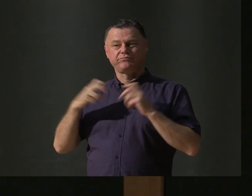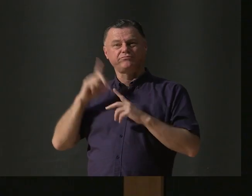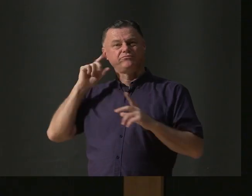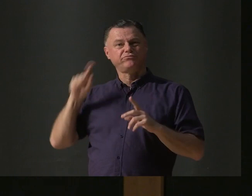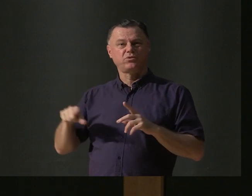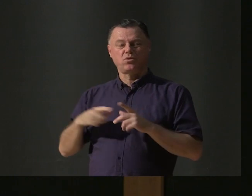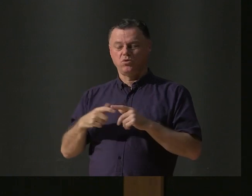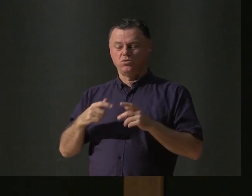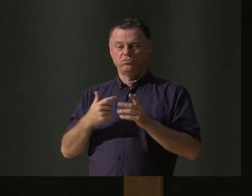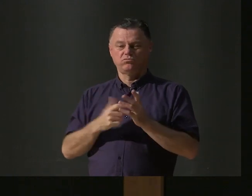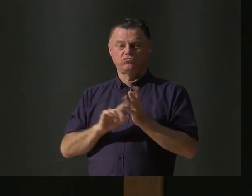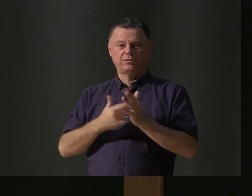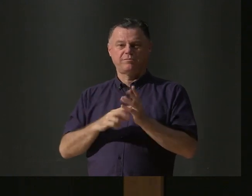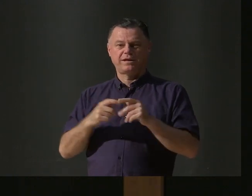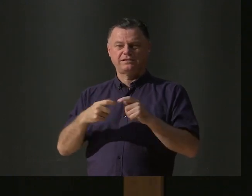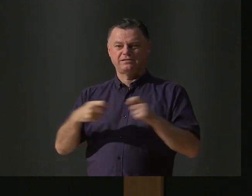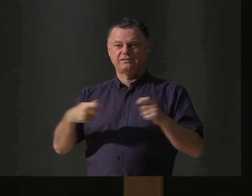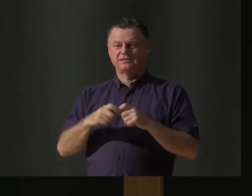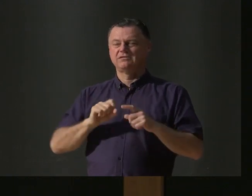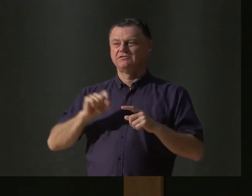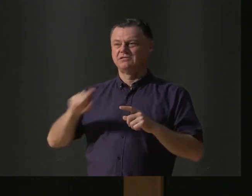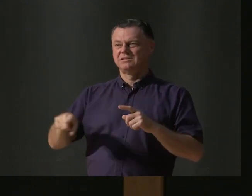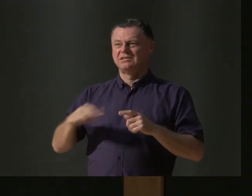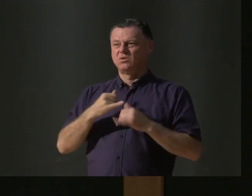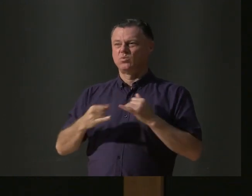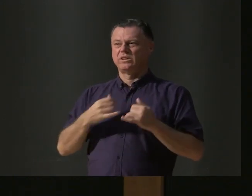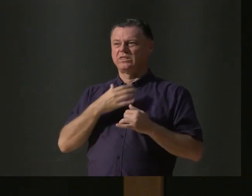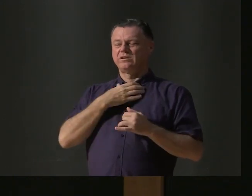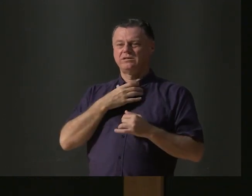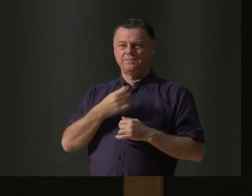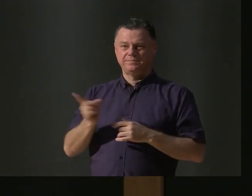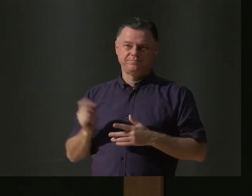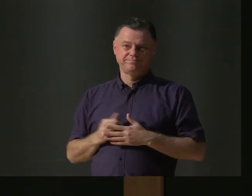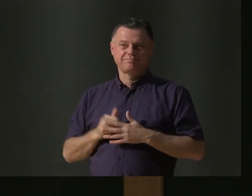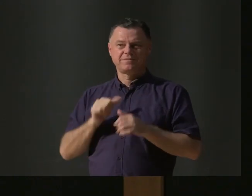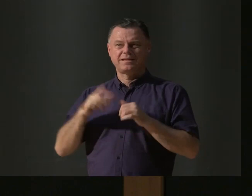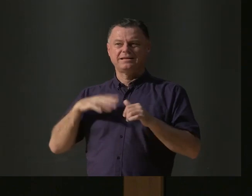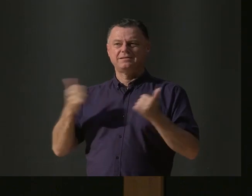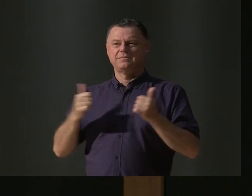making sure that they have habitat that they can burrow into for sheltering sites and plenty of food to eat.